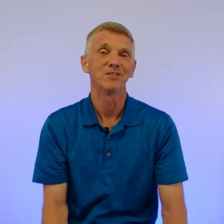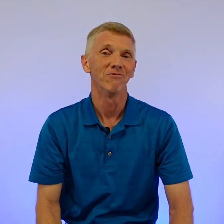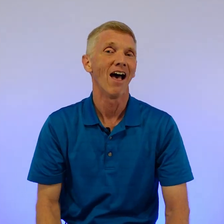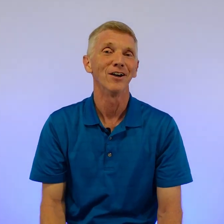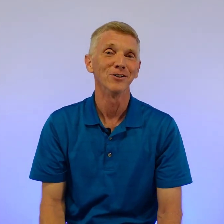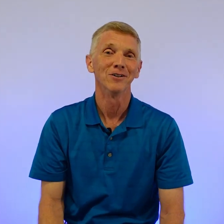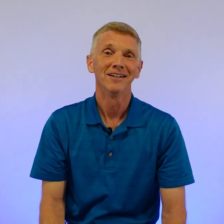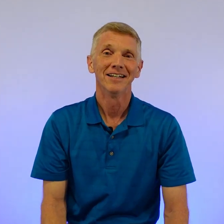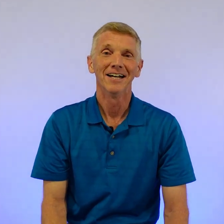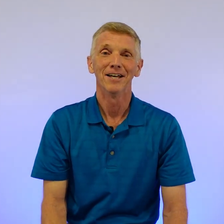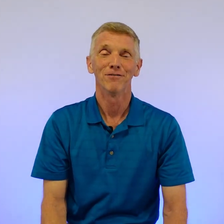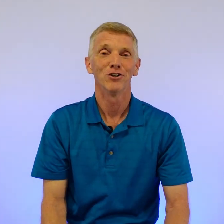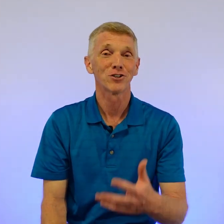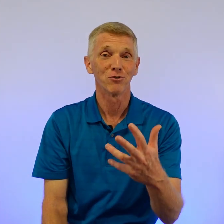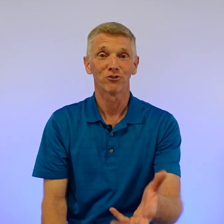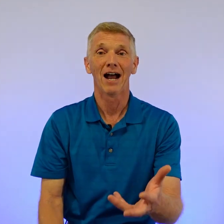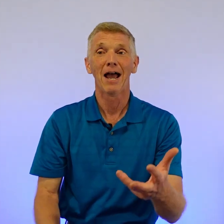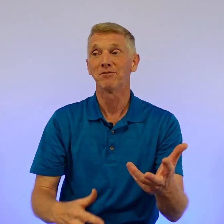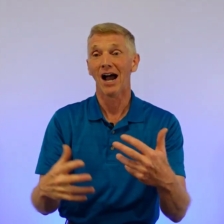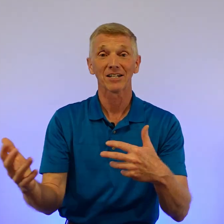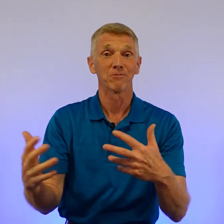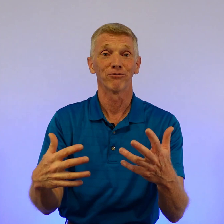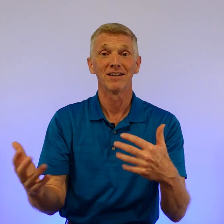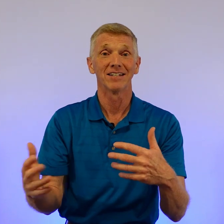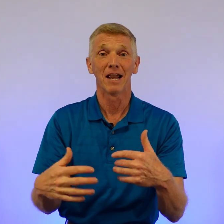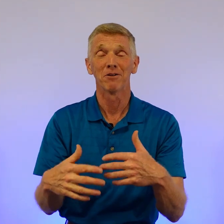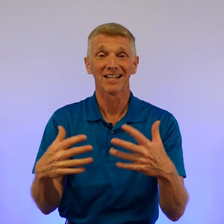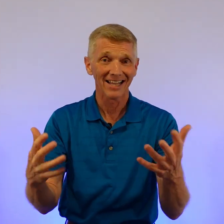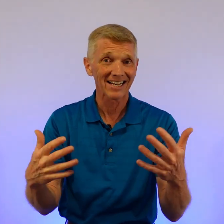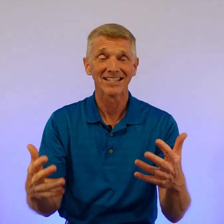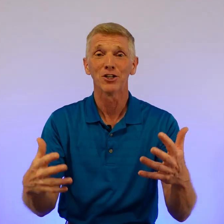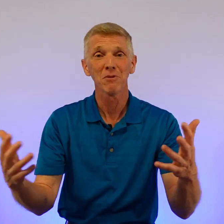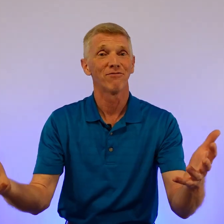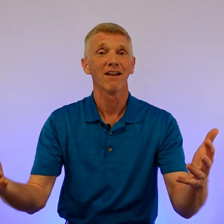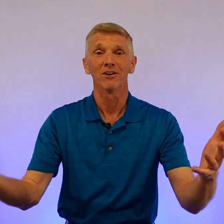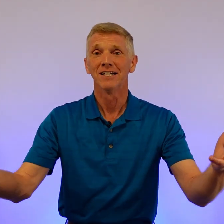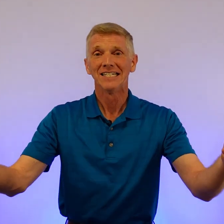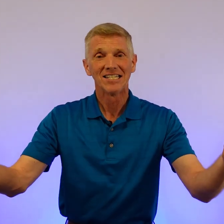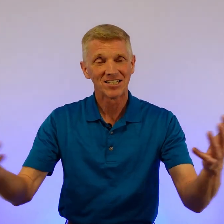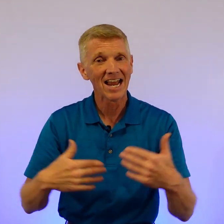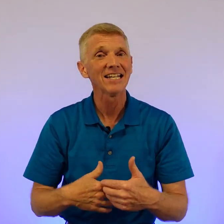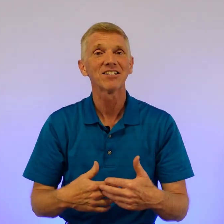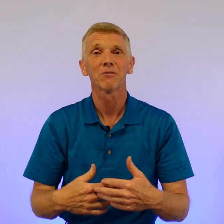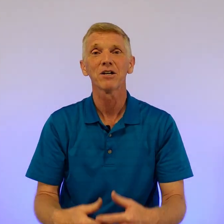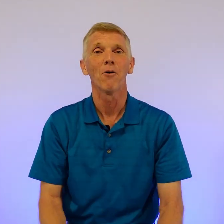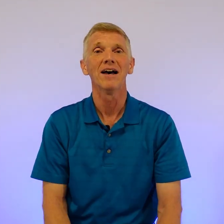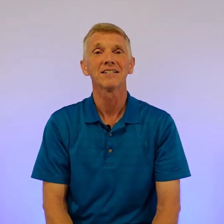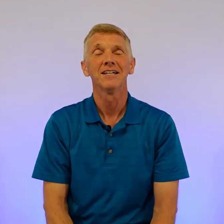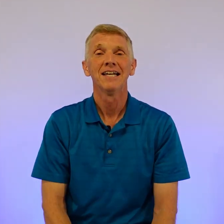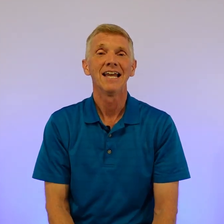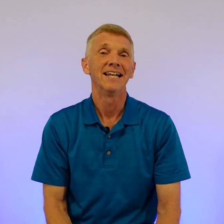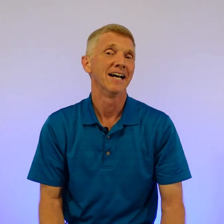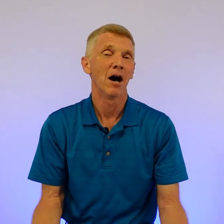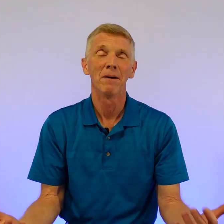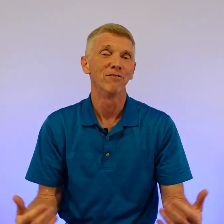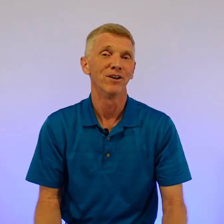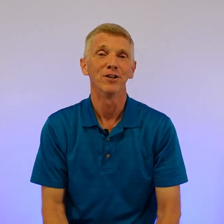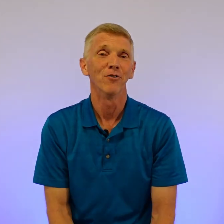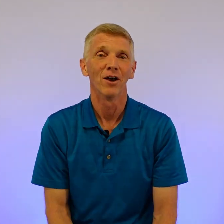some value. If you'll subscribe, talk to some friends and neighbors, and like I said, do me a favor. Send in some requests, and I'll make a video that